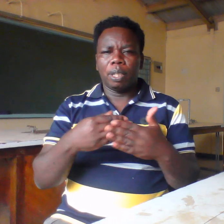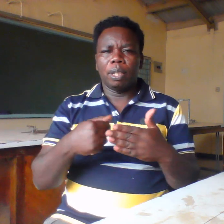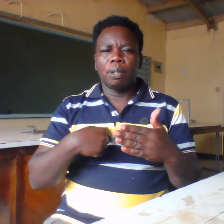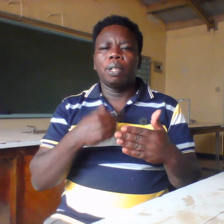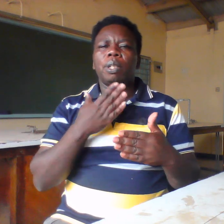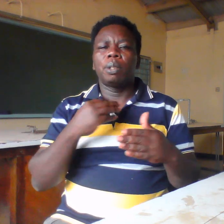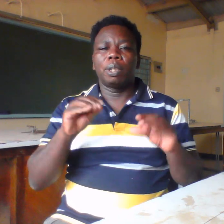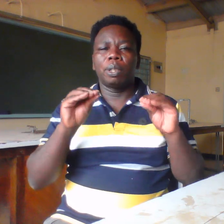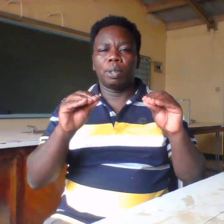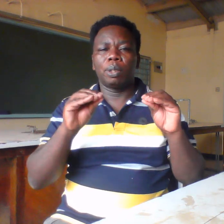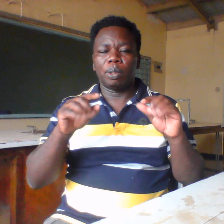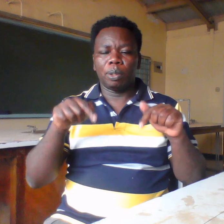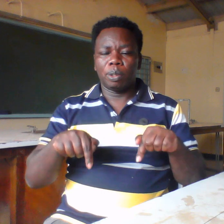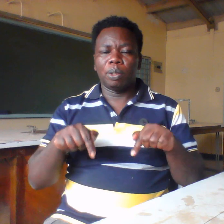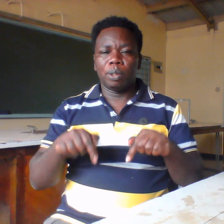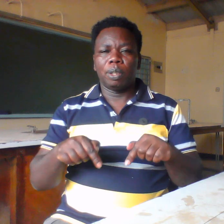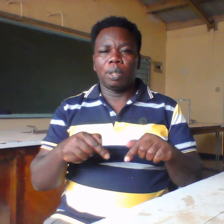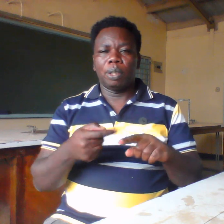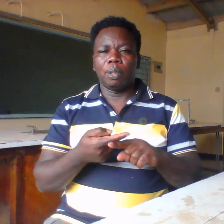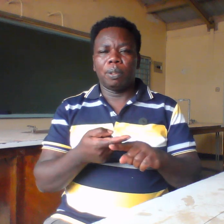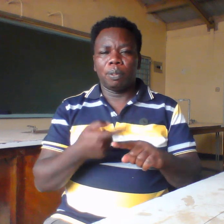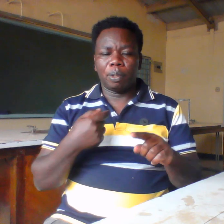we shall connect again.